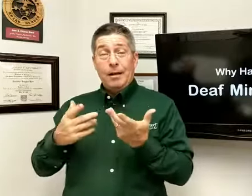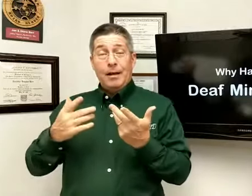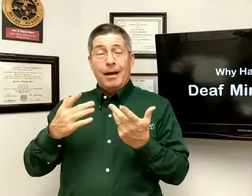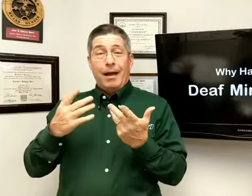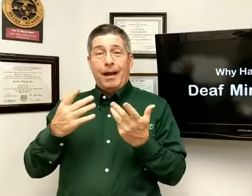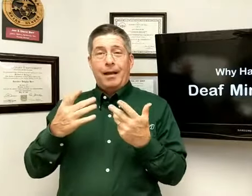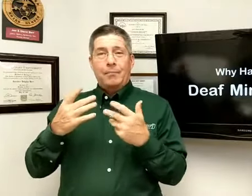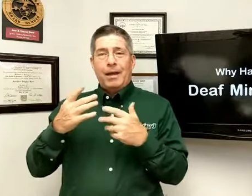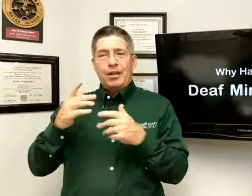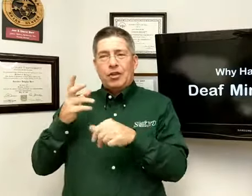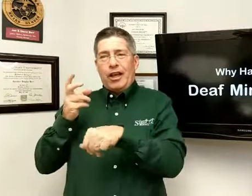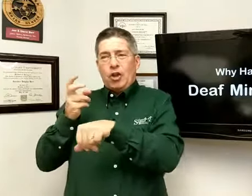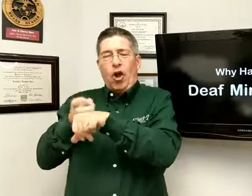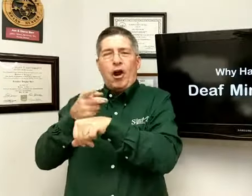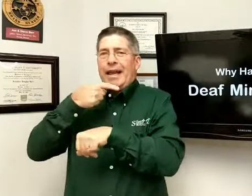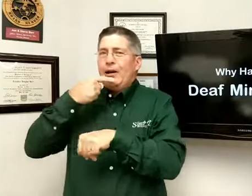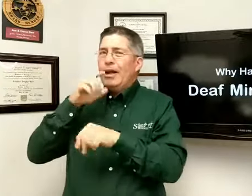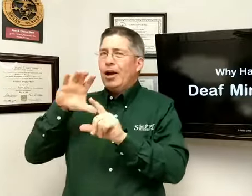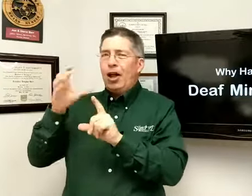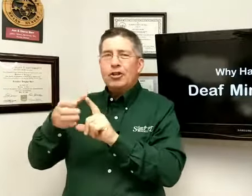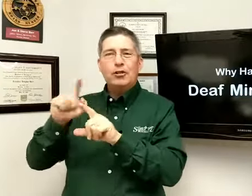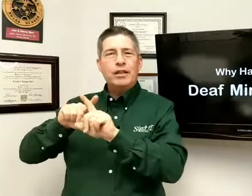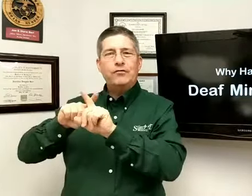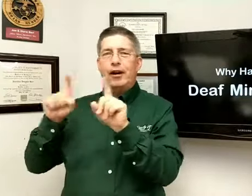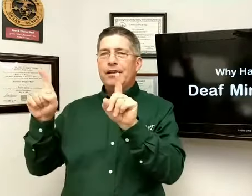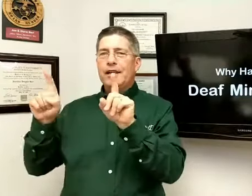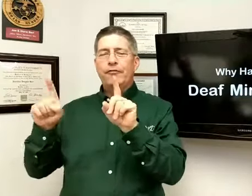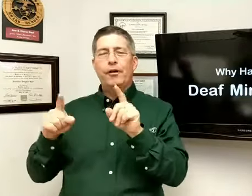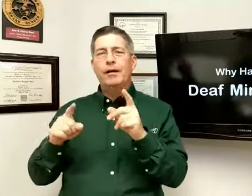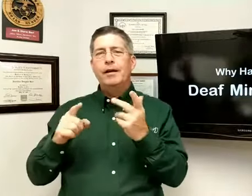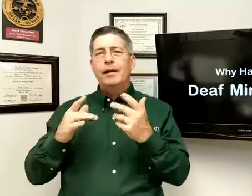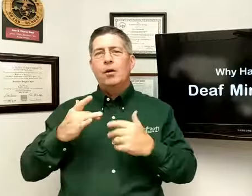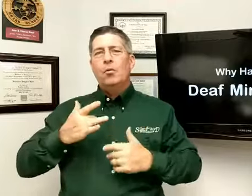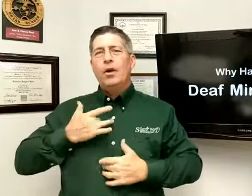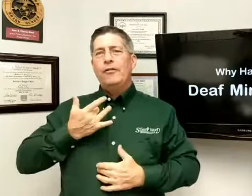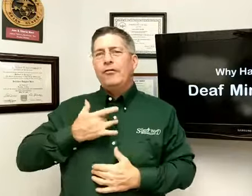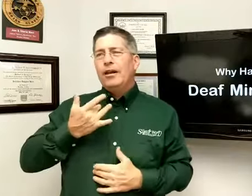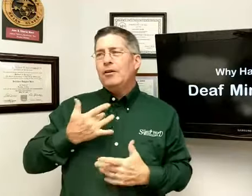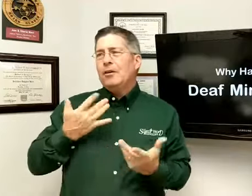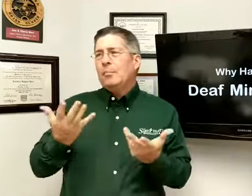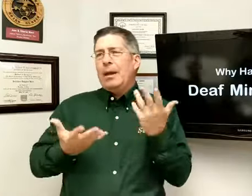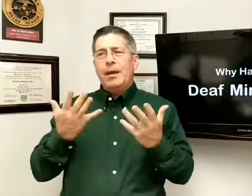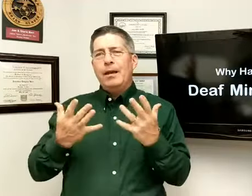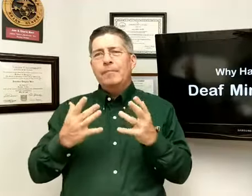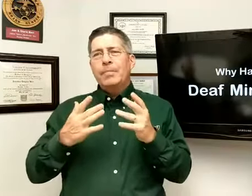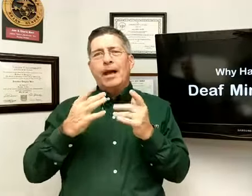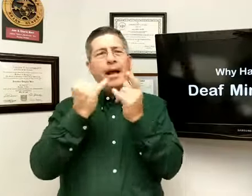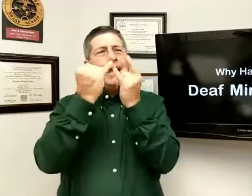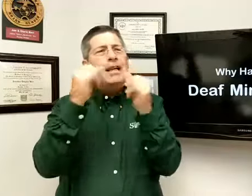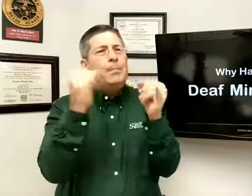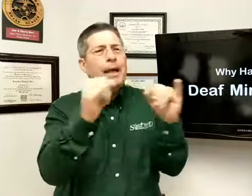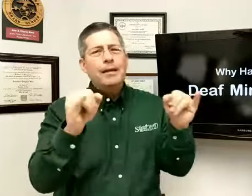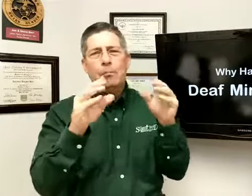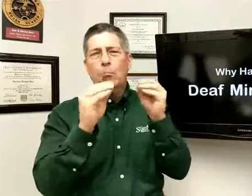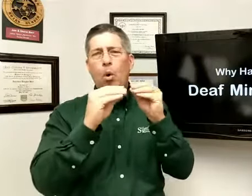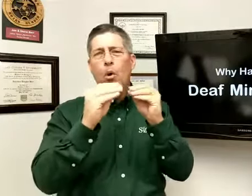it's hard. Hearing culture is very different. We feel maybe independent more.